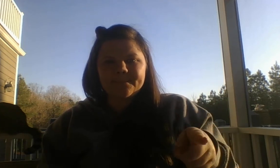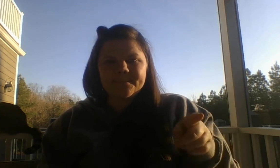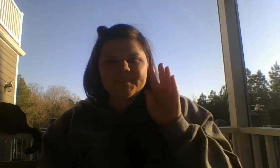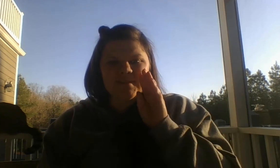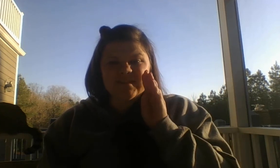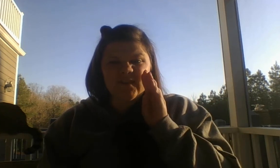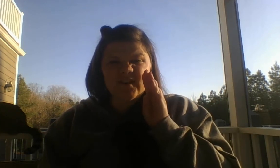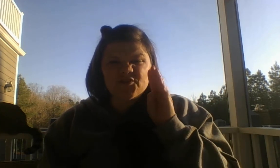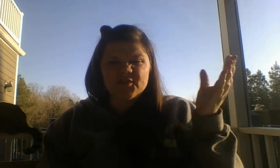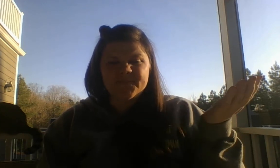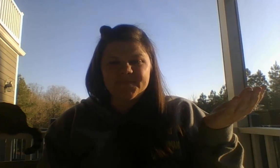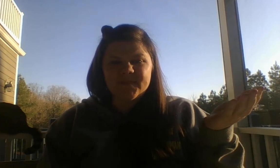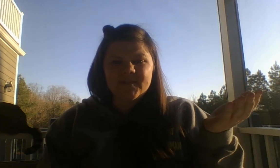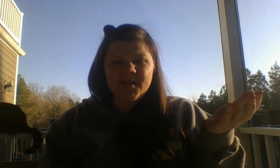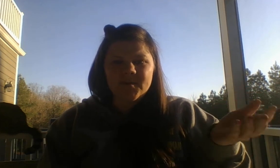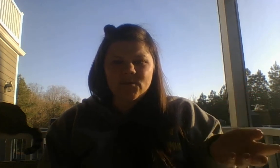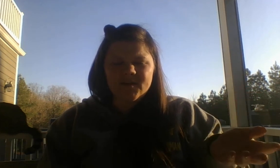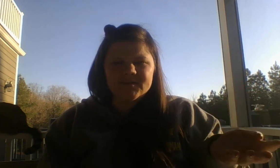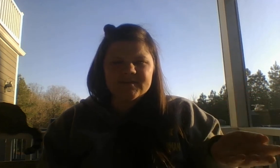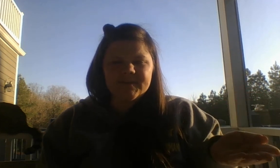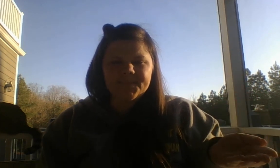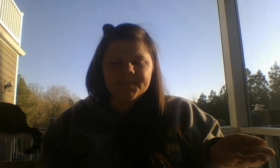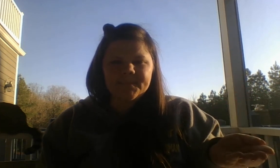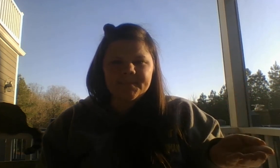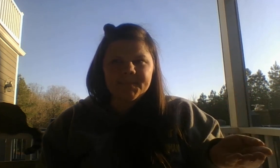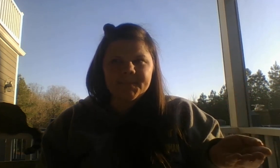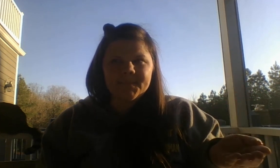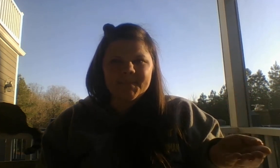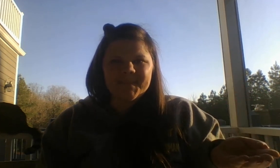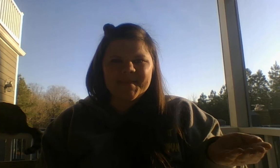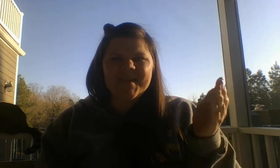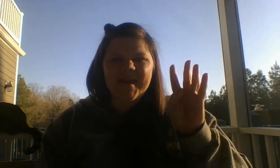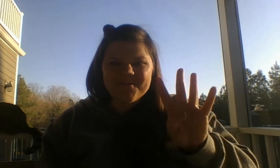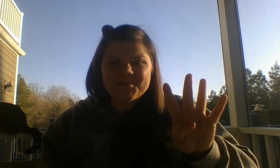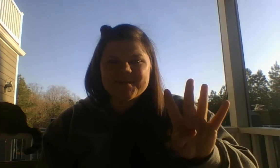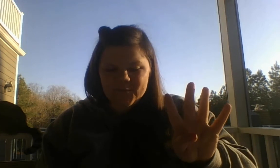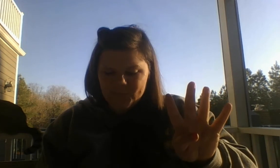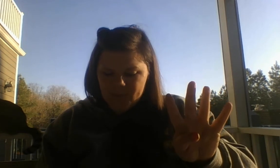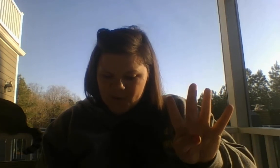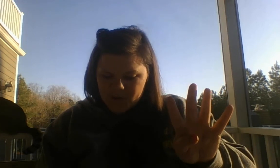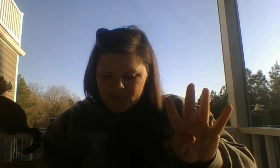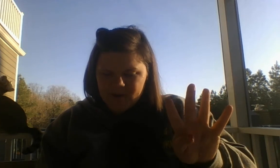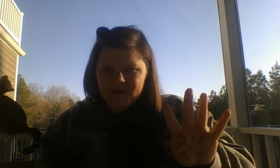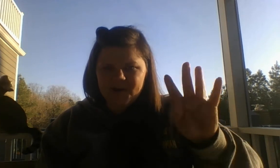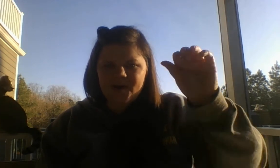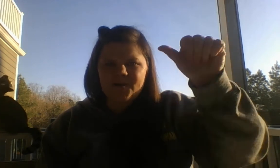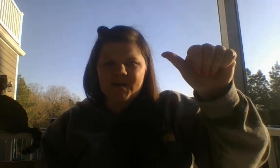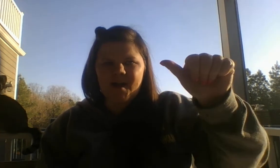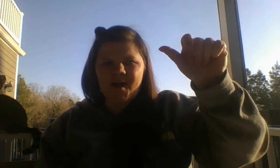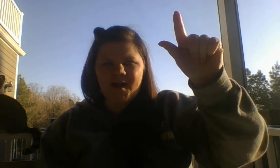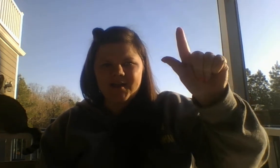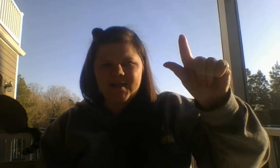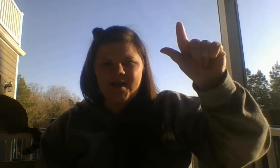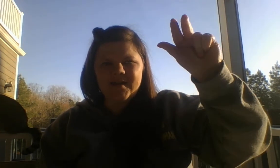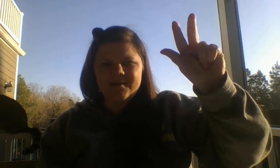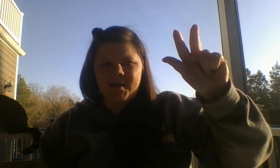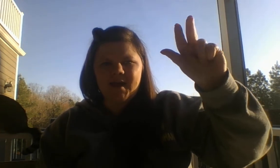That's very true. How many words? If you said four, way to go. I like my